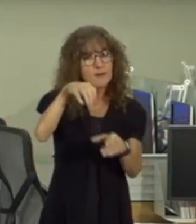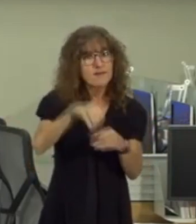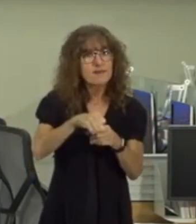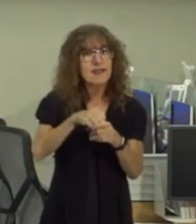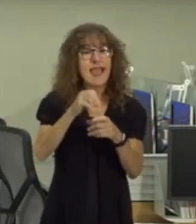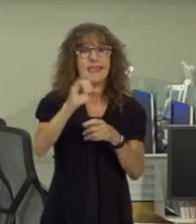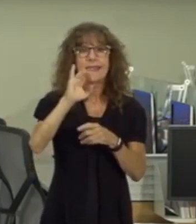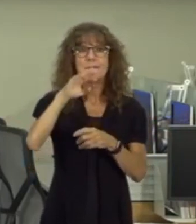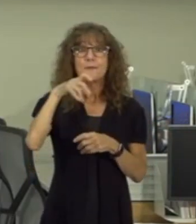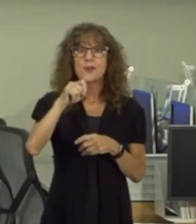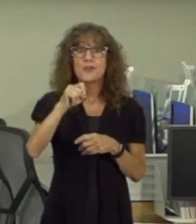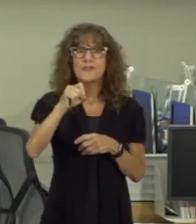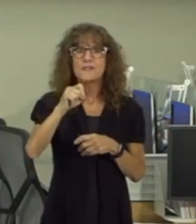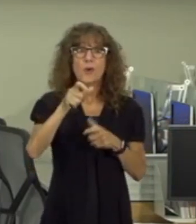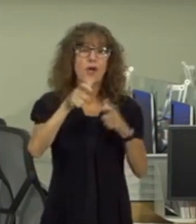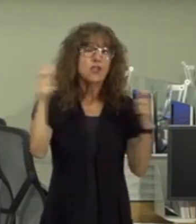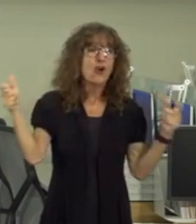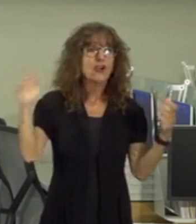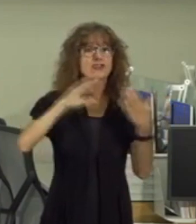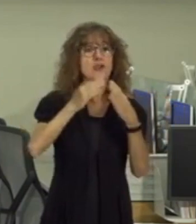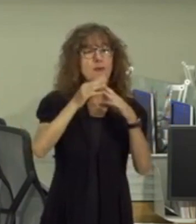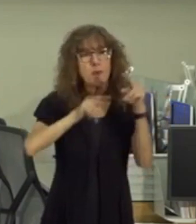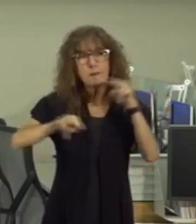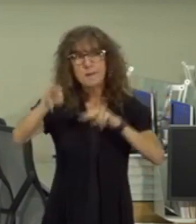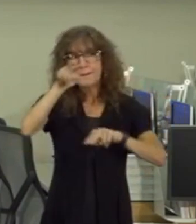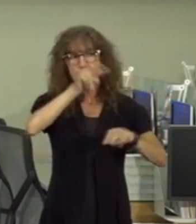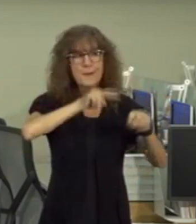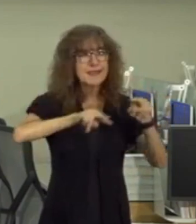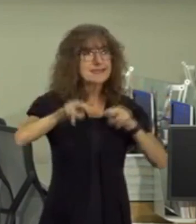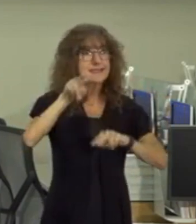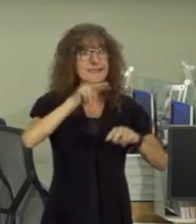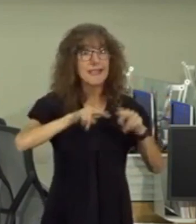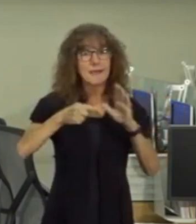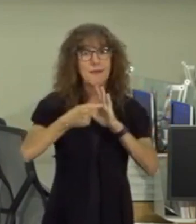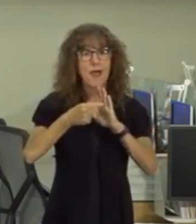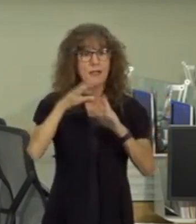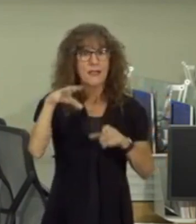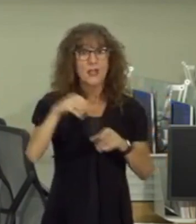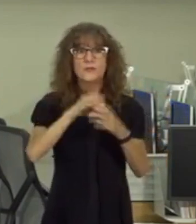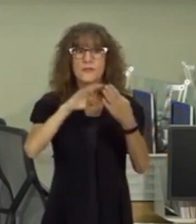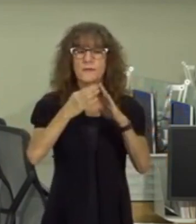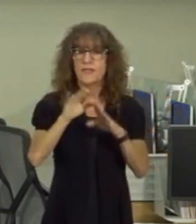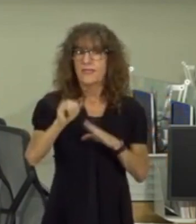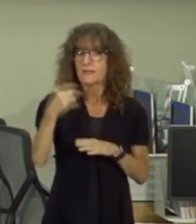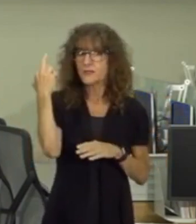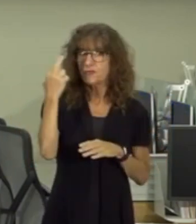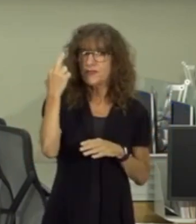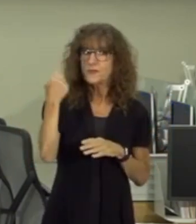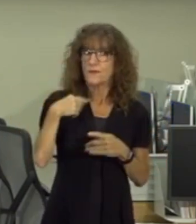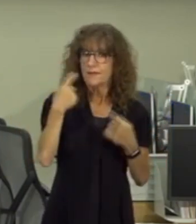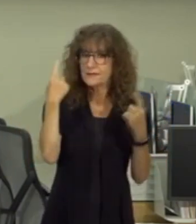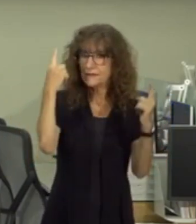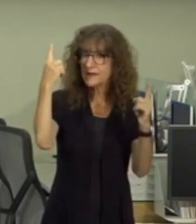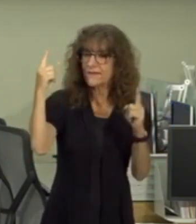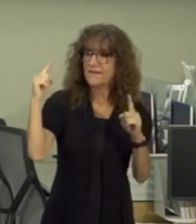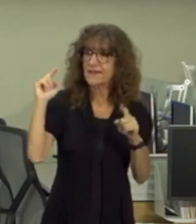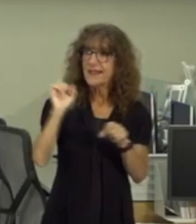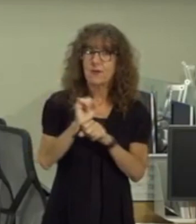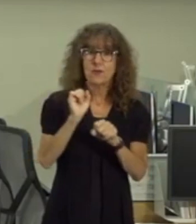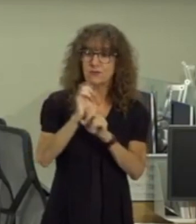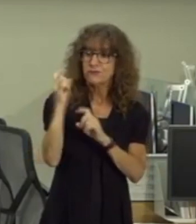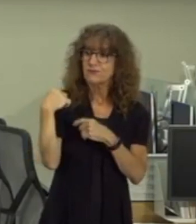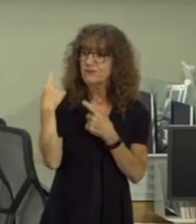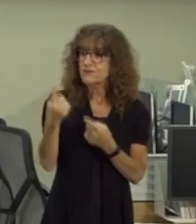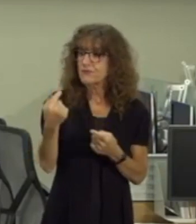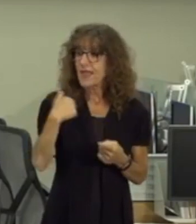so a large community policing model that does include the community that's the only reason we've been successful in our efforts and we